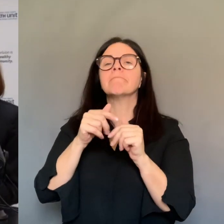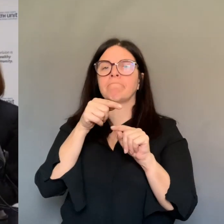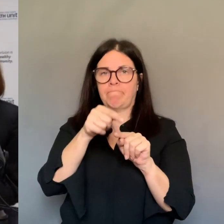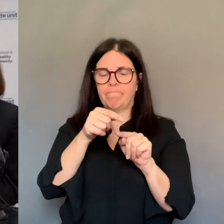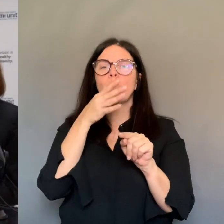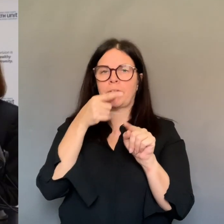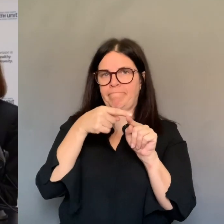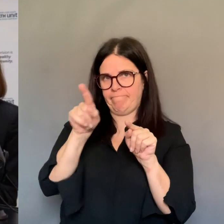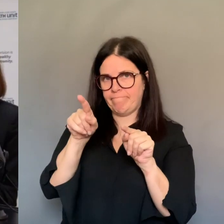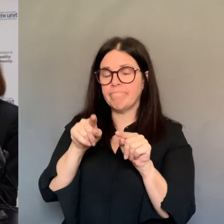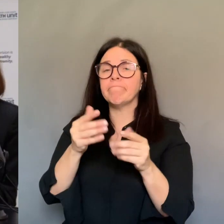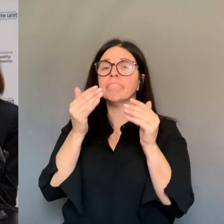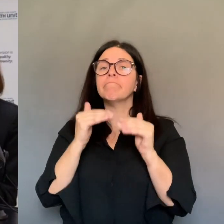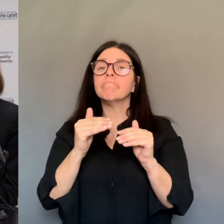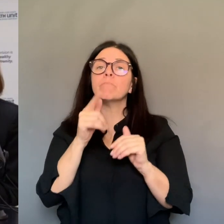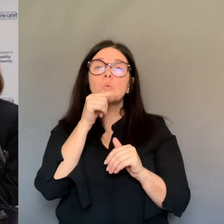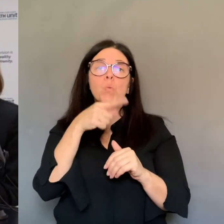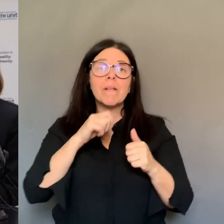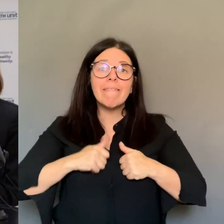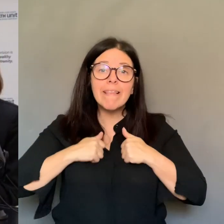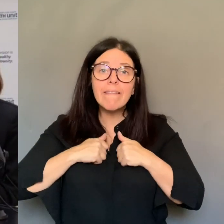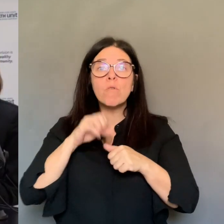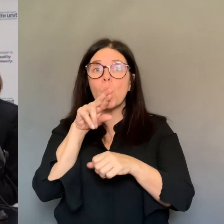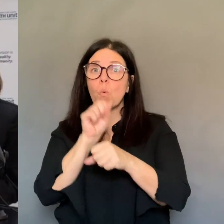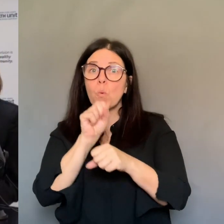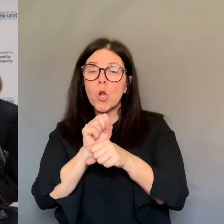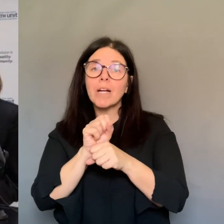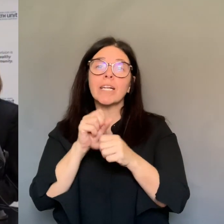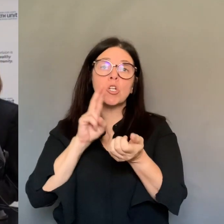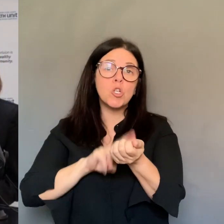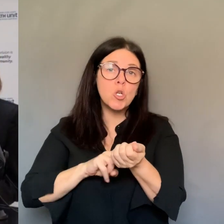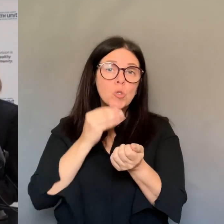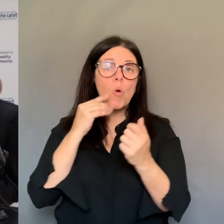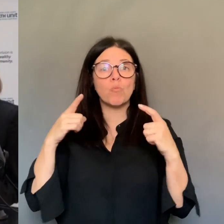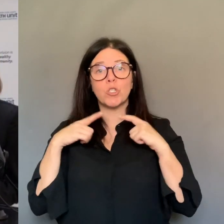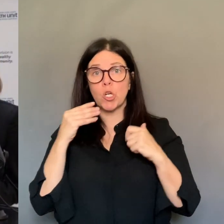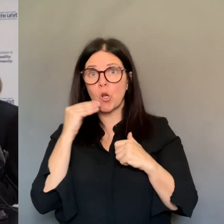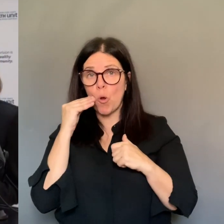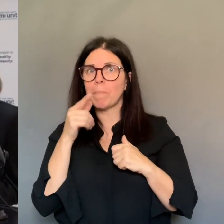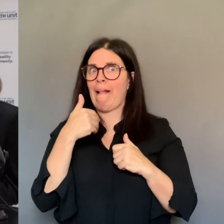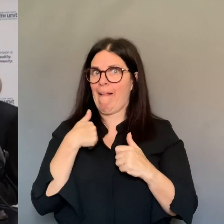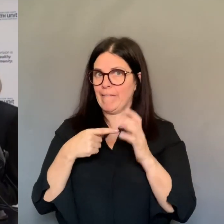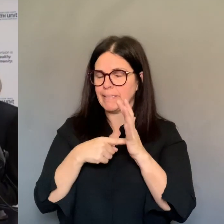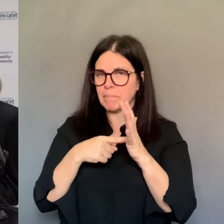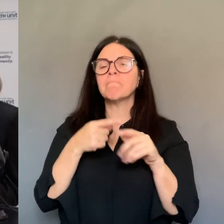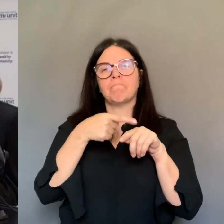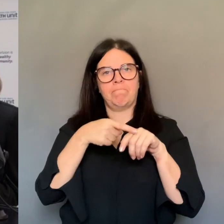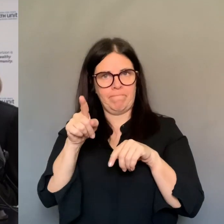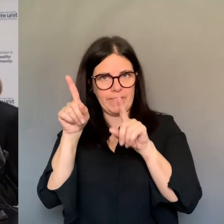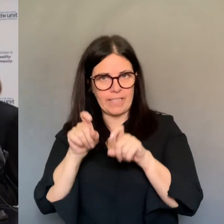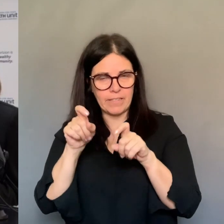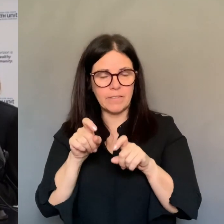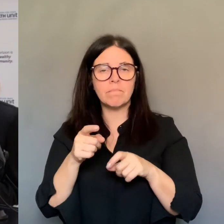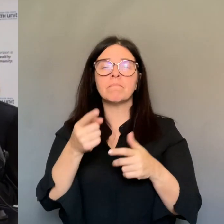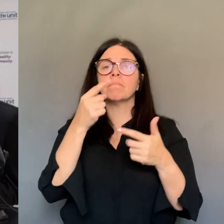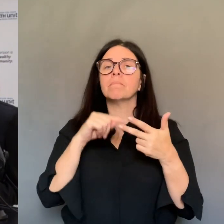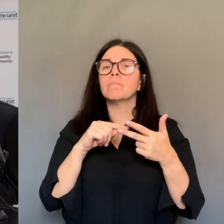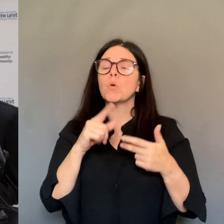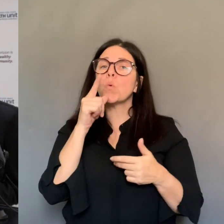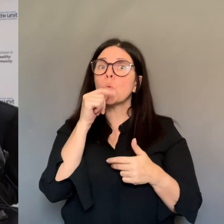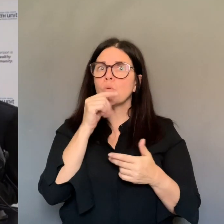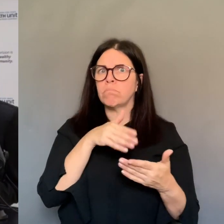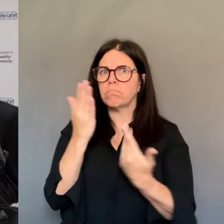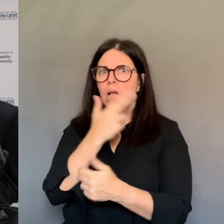Hospitalized patients admitted with respiratory symptoms. Symptomatic members of remote, isolated, rural and Indigenous